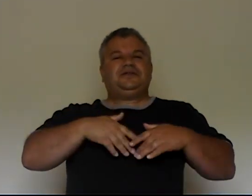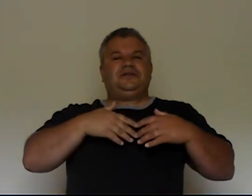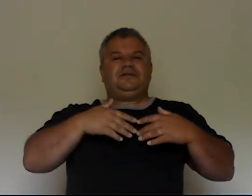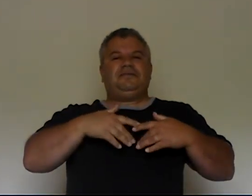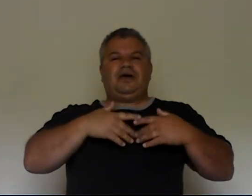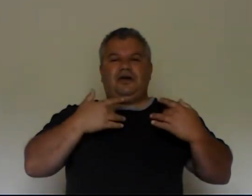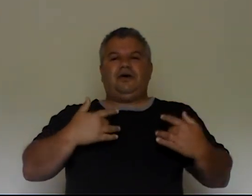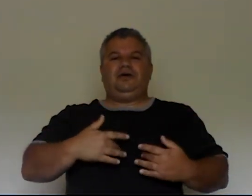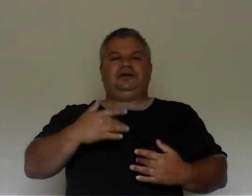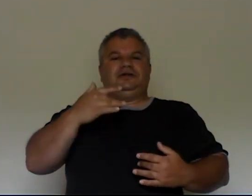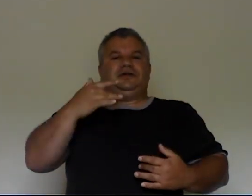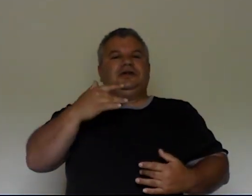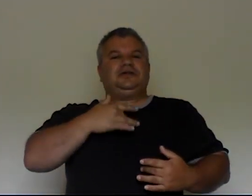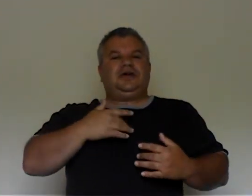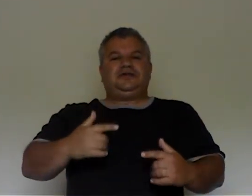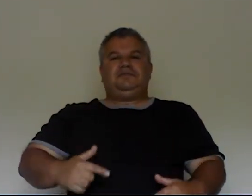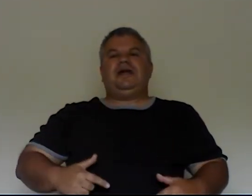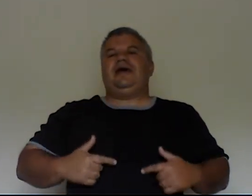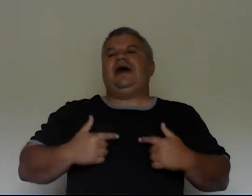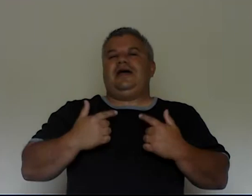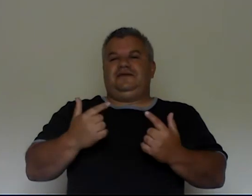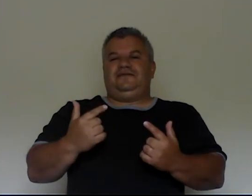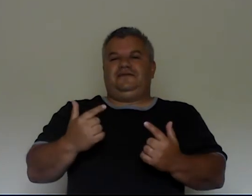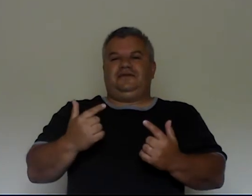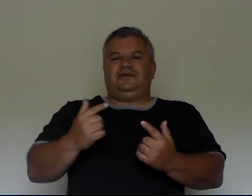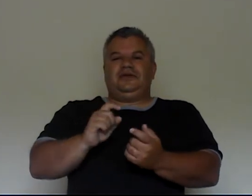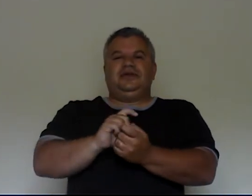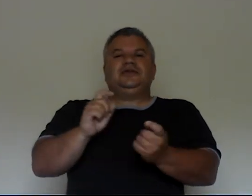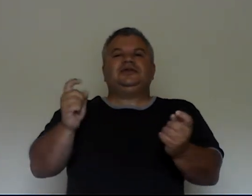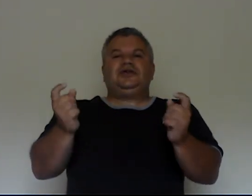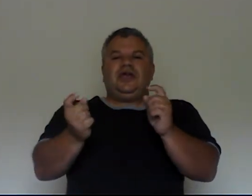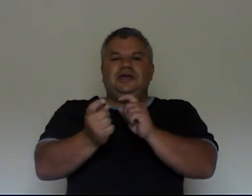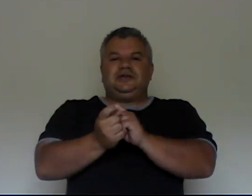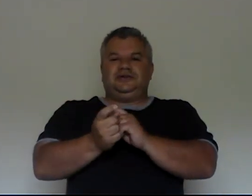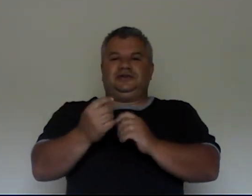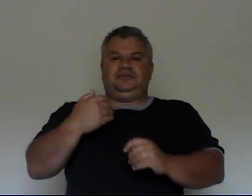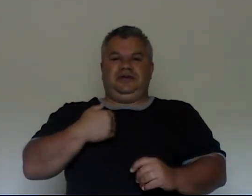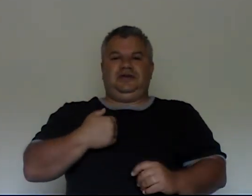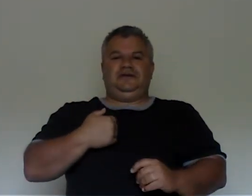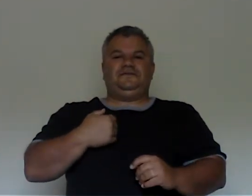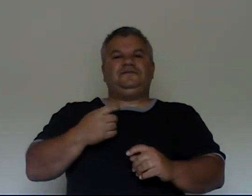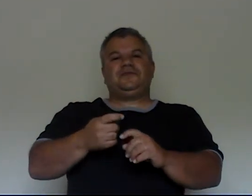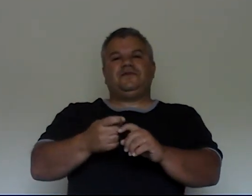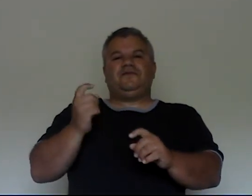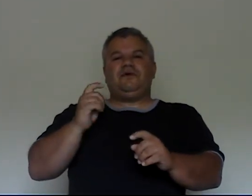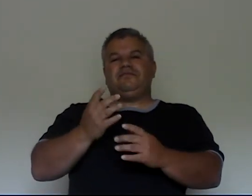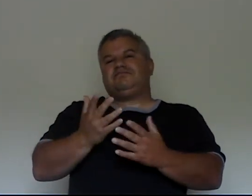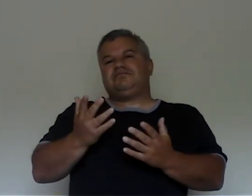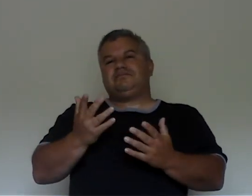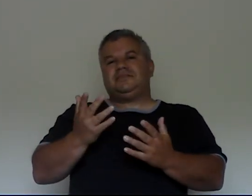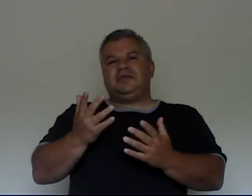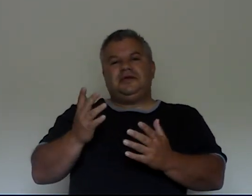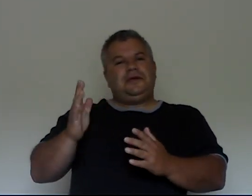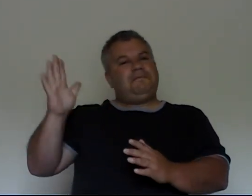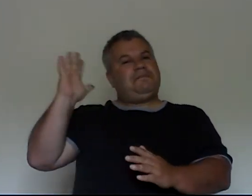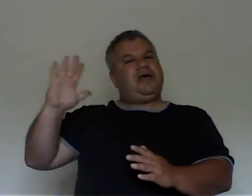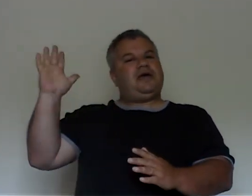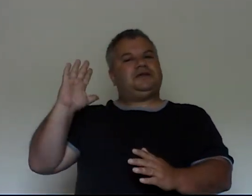my heart. Touch my life. Changed me from my past.